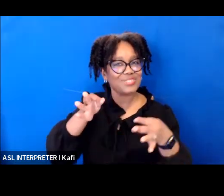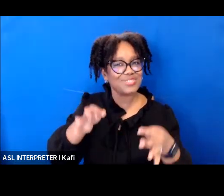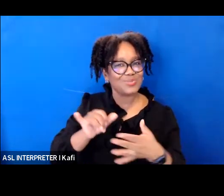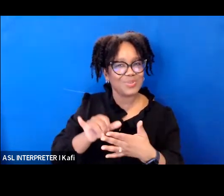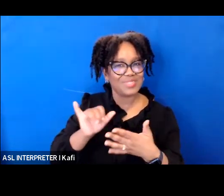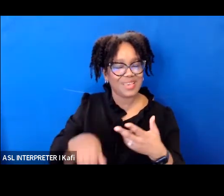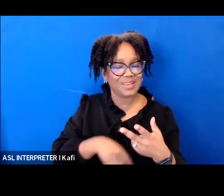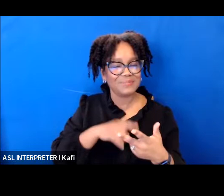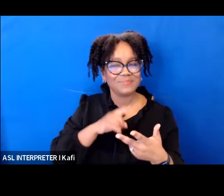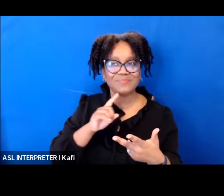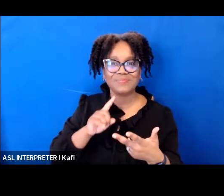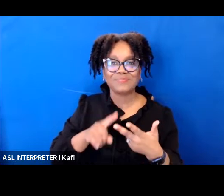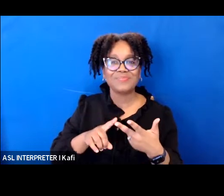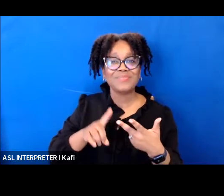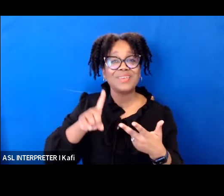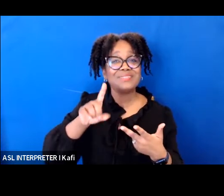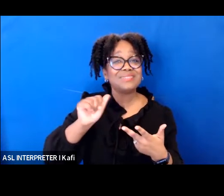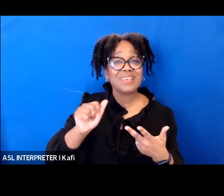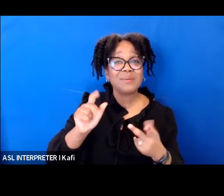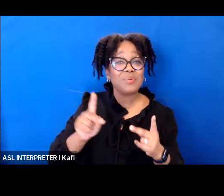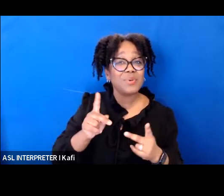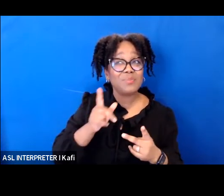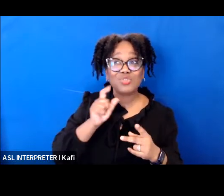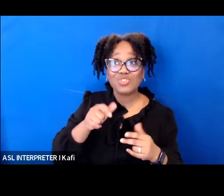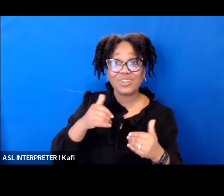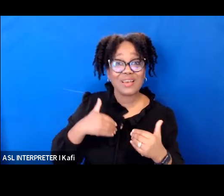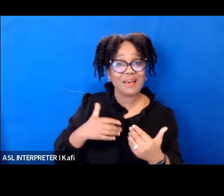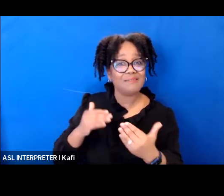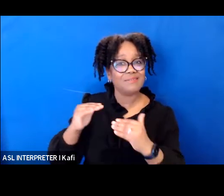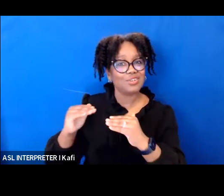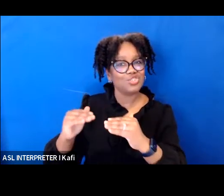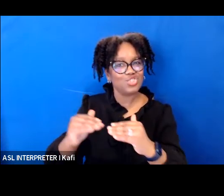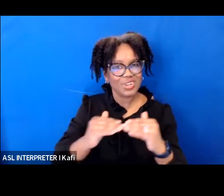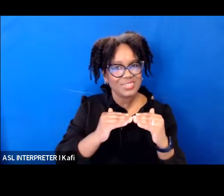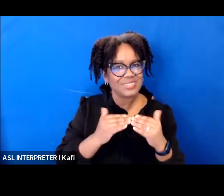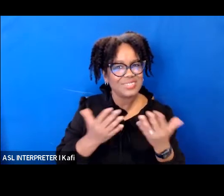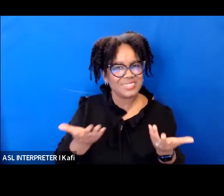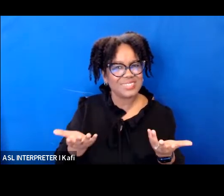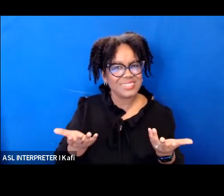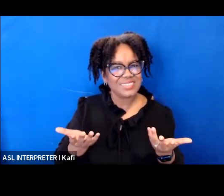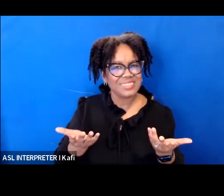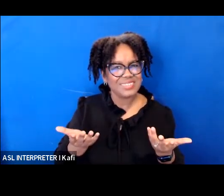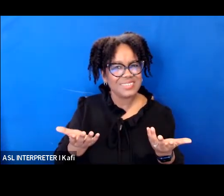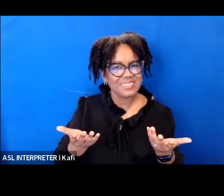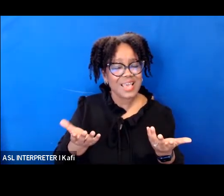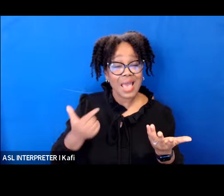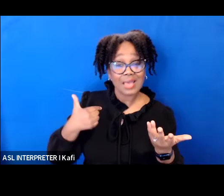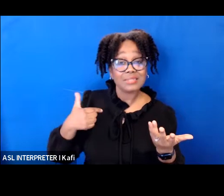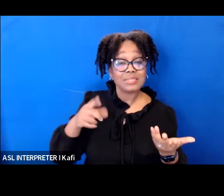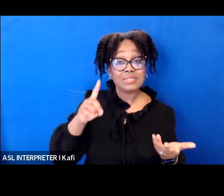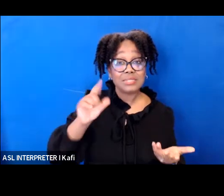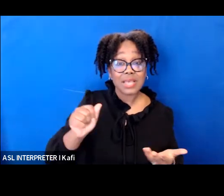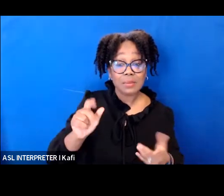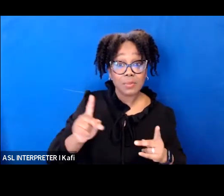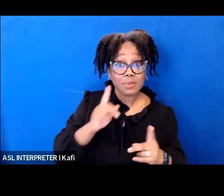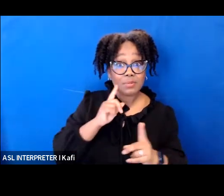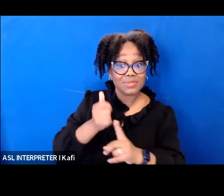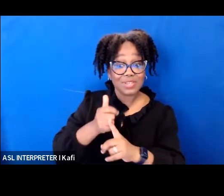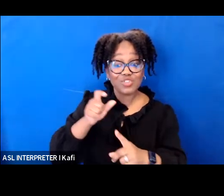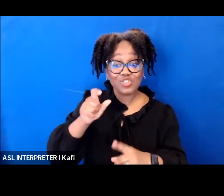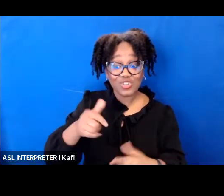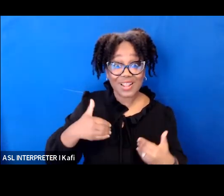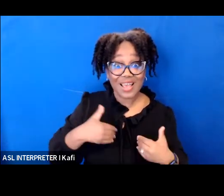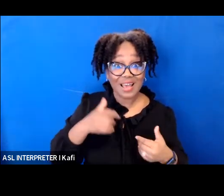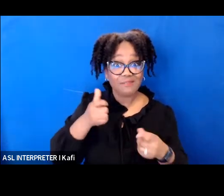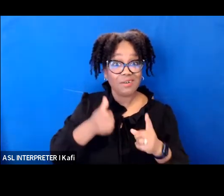people should have a justice in the supreme court we should have multiple justices